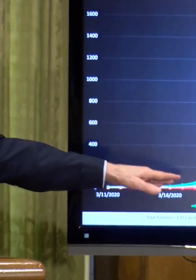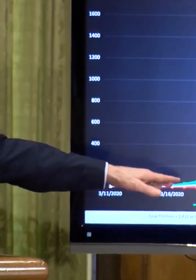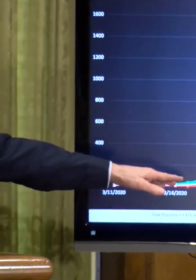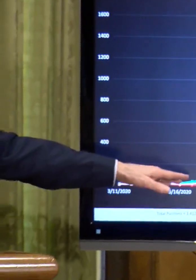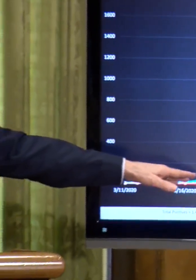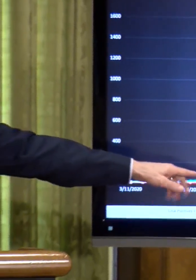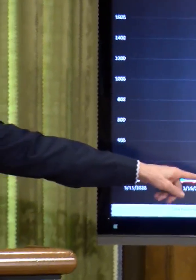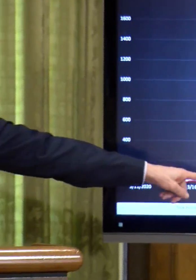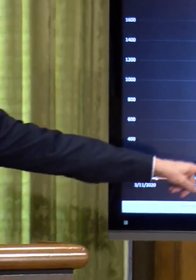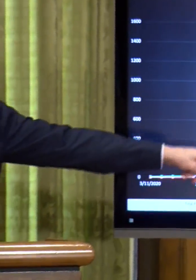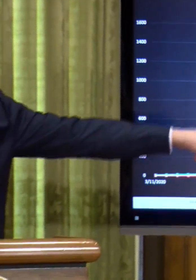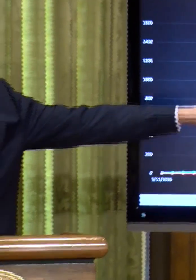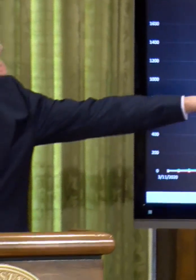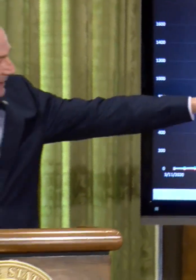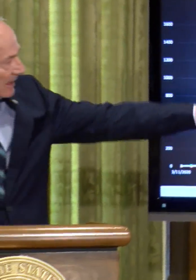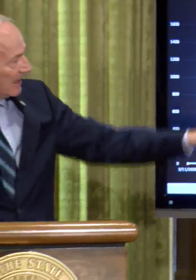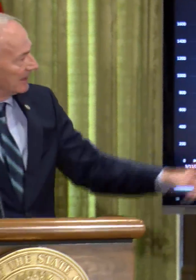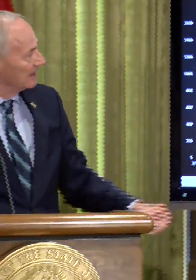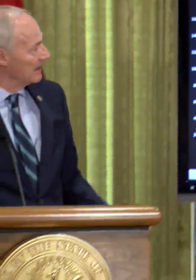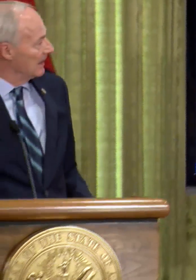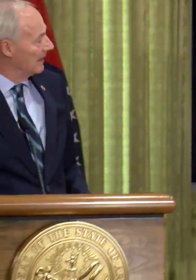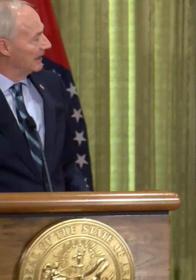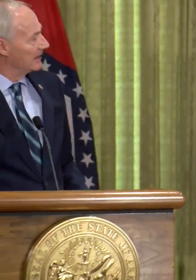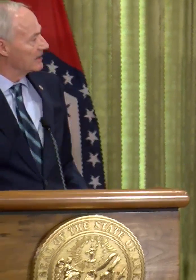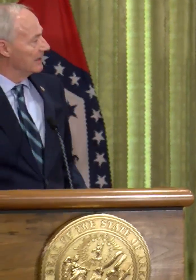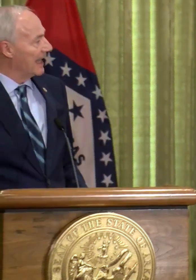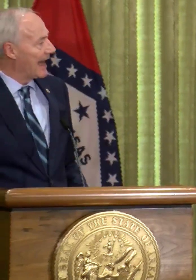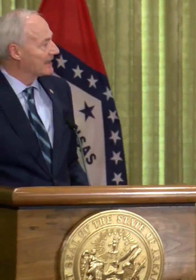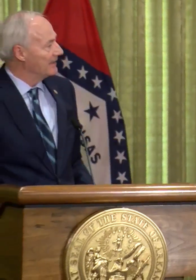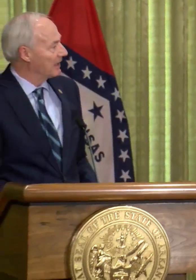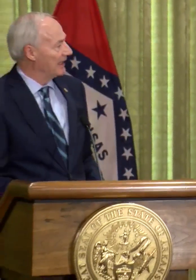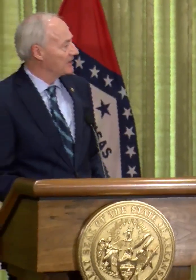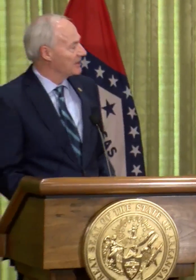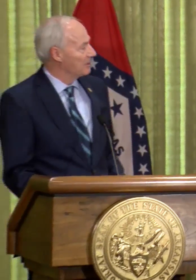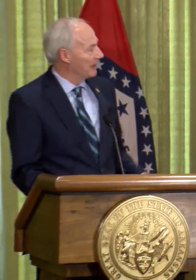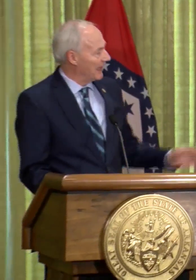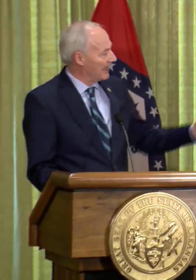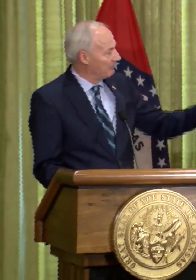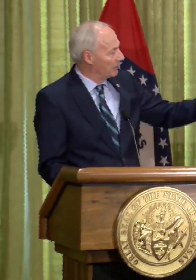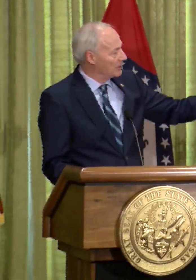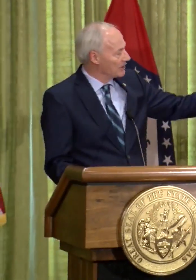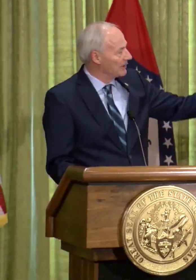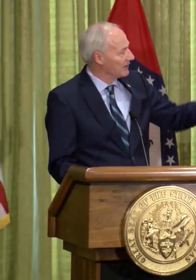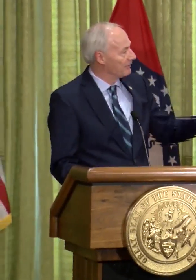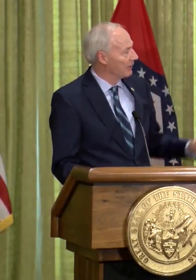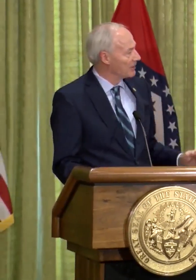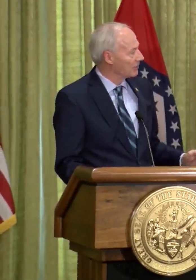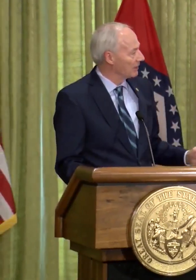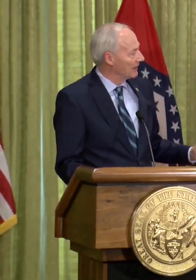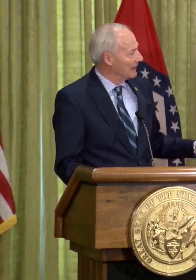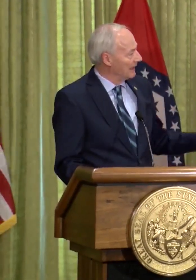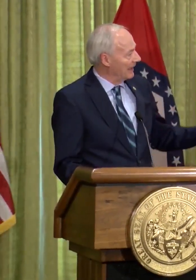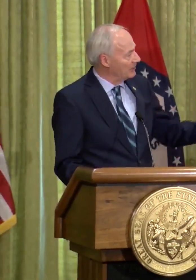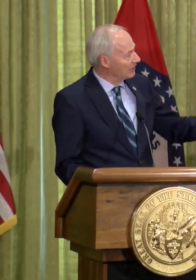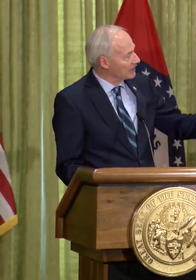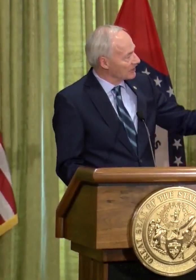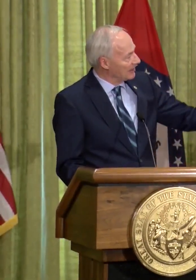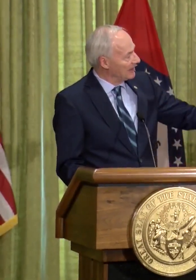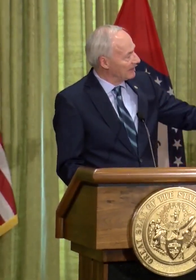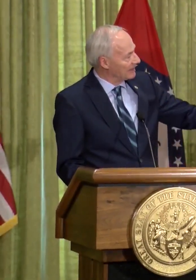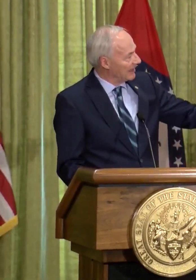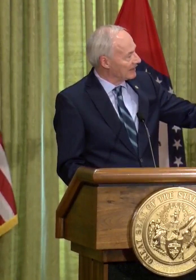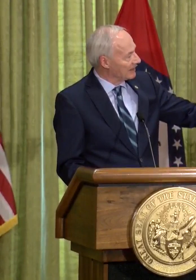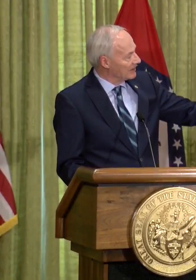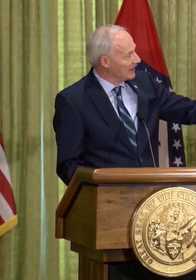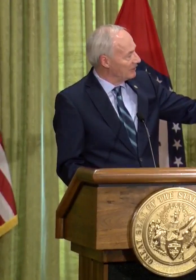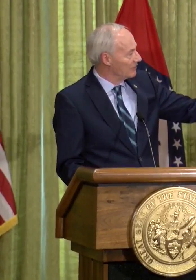this second line is the active cases that we have, which is the differential. And you can